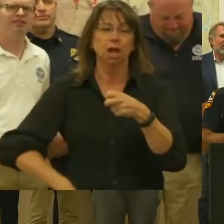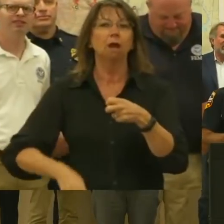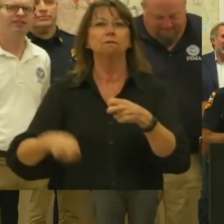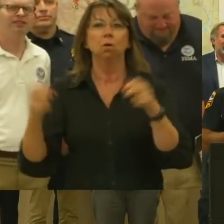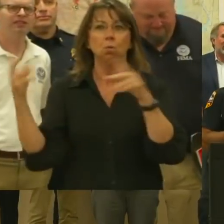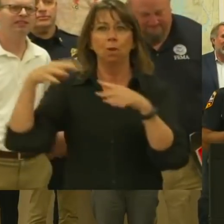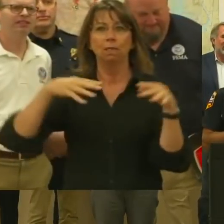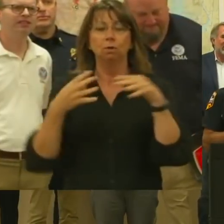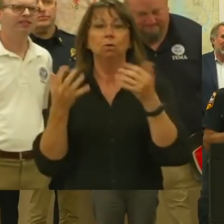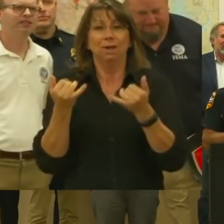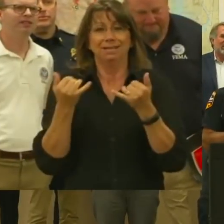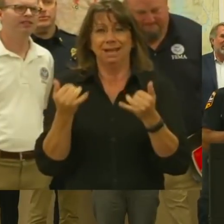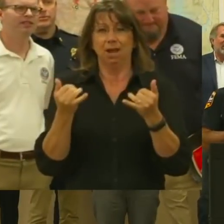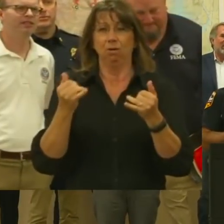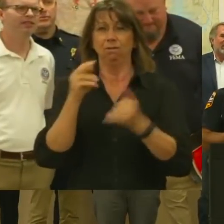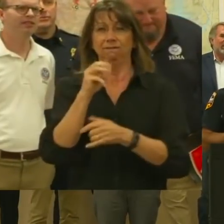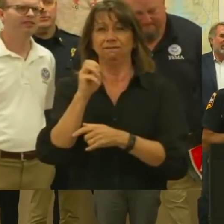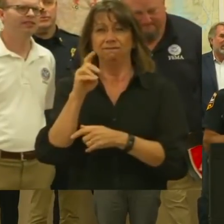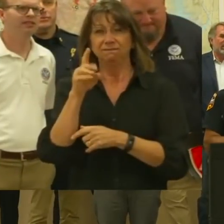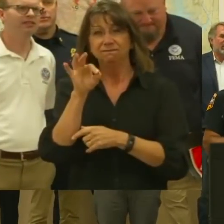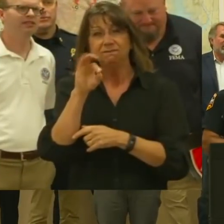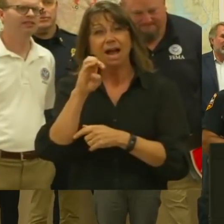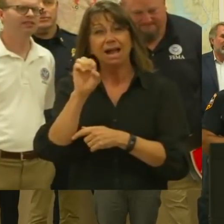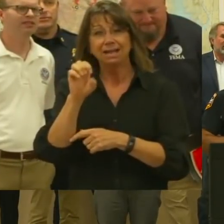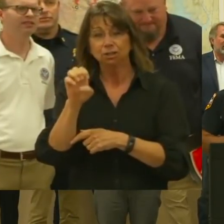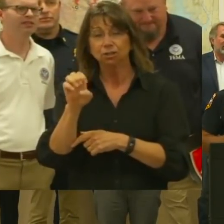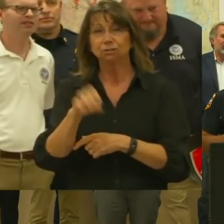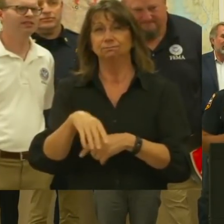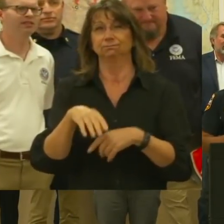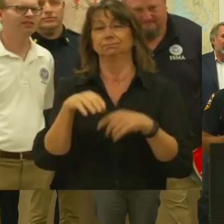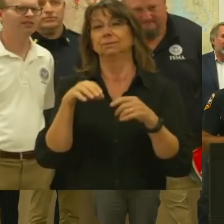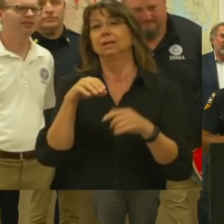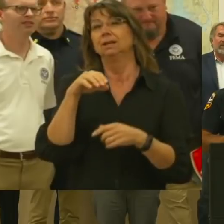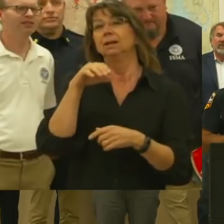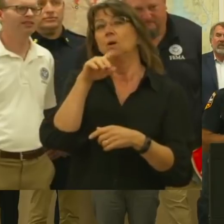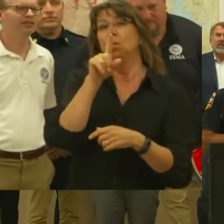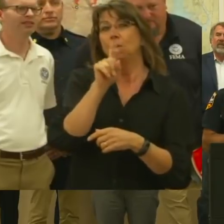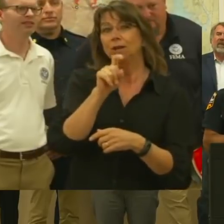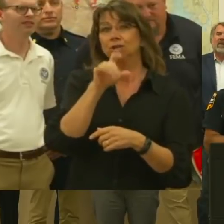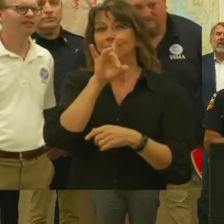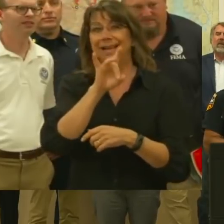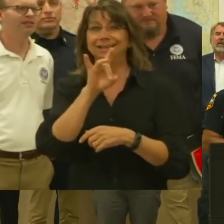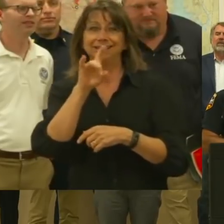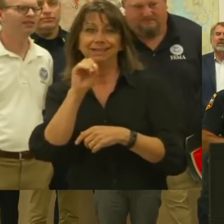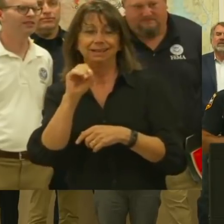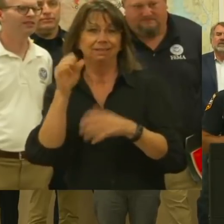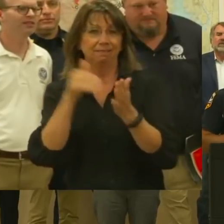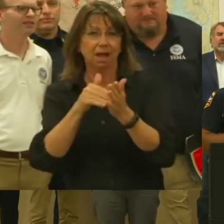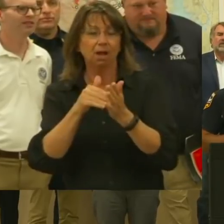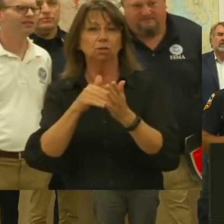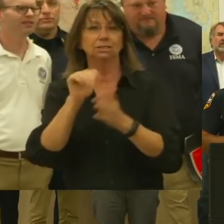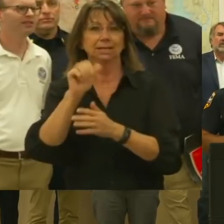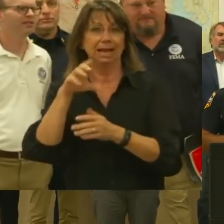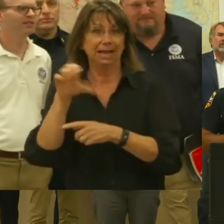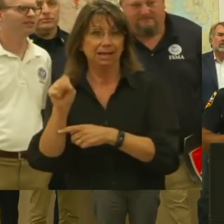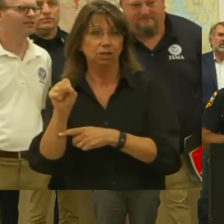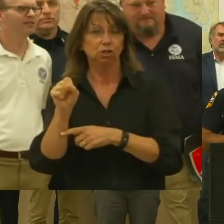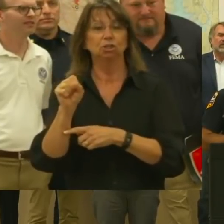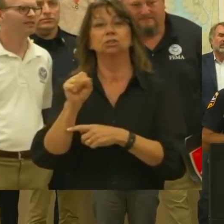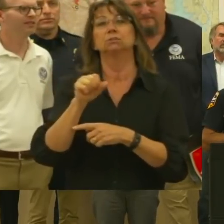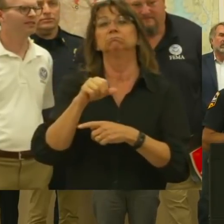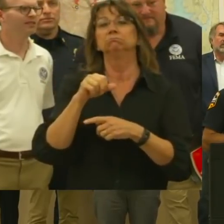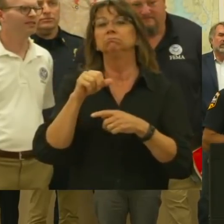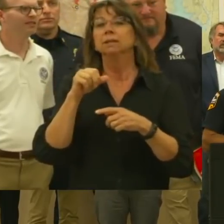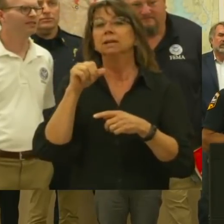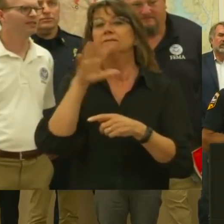fire is 181,496 acres, but 51% contained. A lot of work has gone